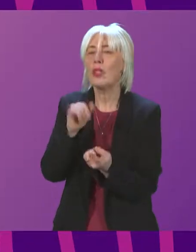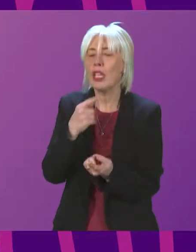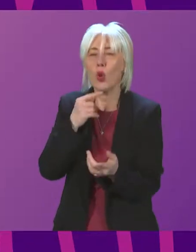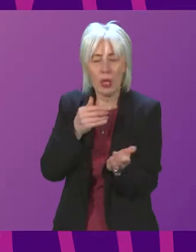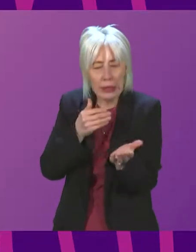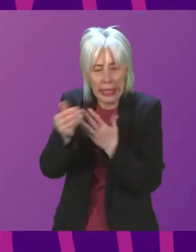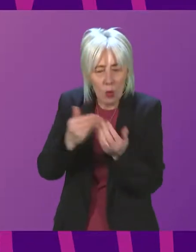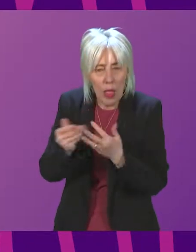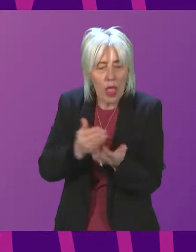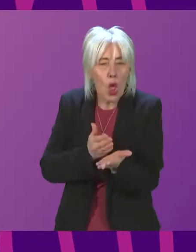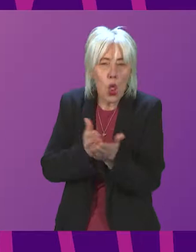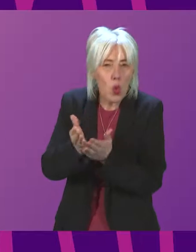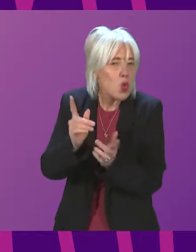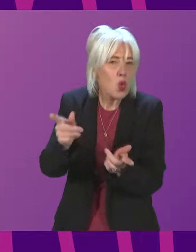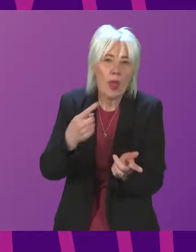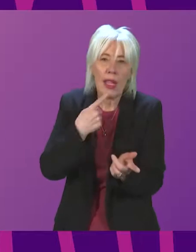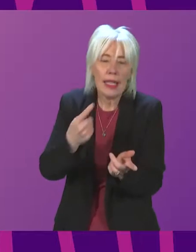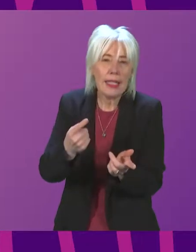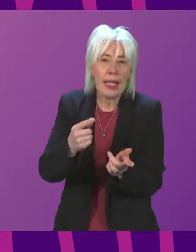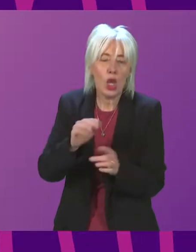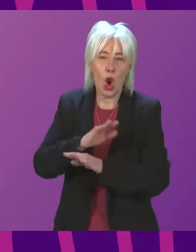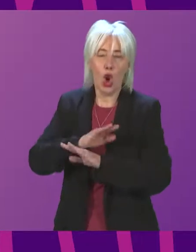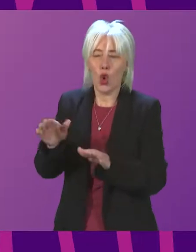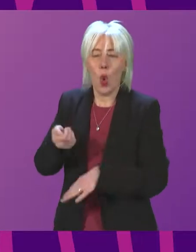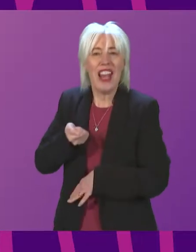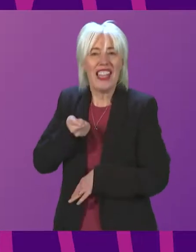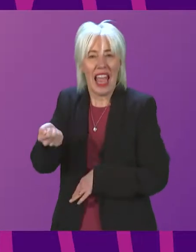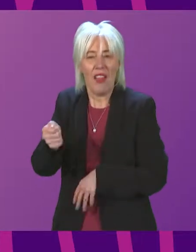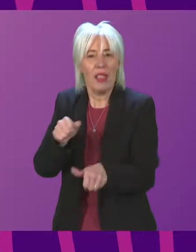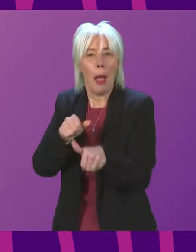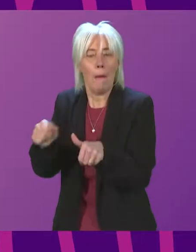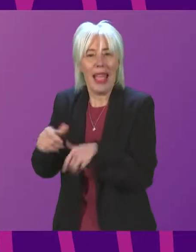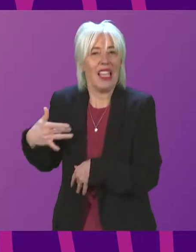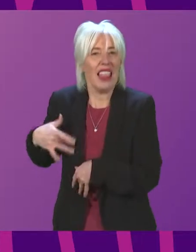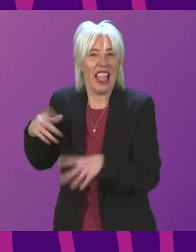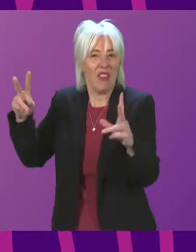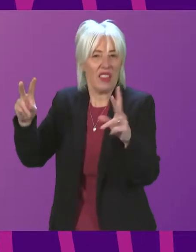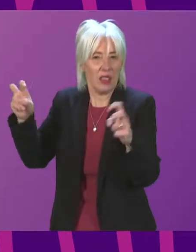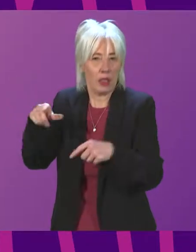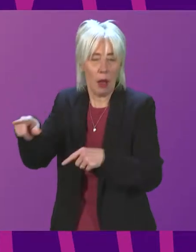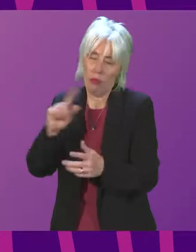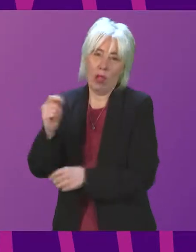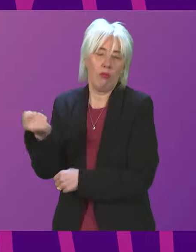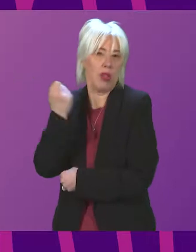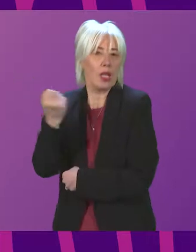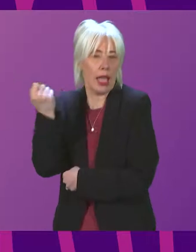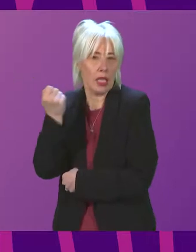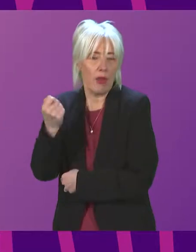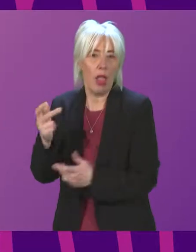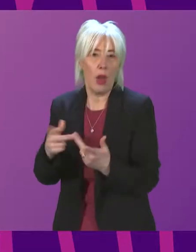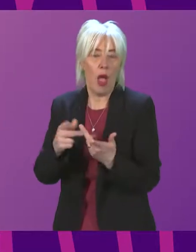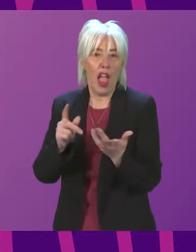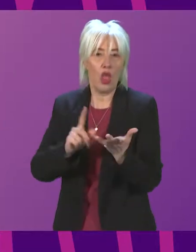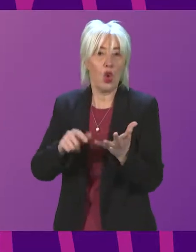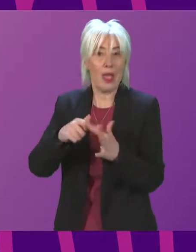continue to deal with it through examples like No Knives, Better Lives, which has been deemed to be extremely successful and now copied in other parts of the